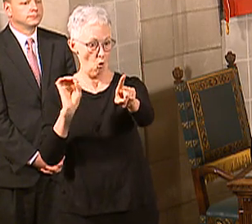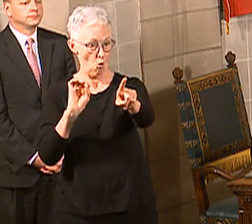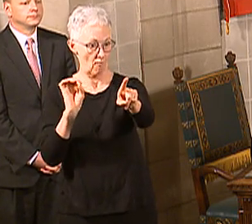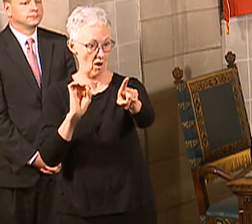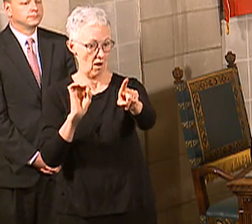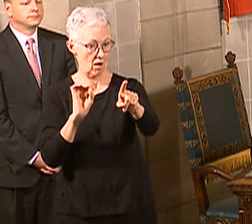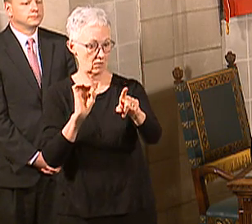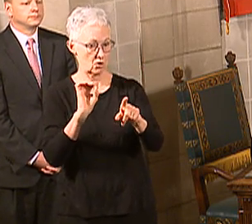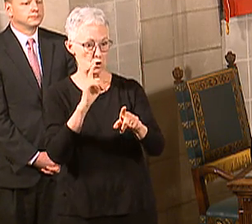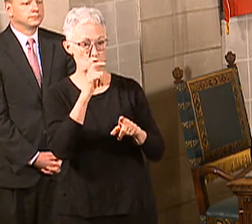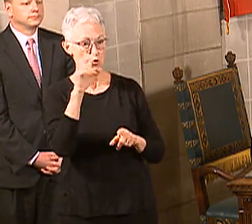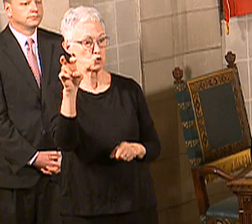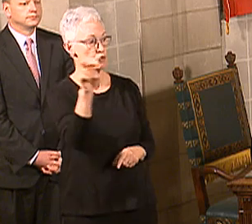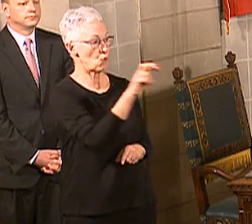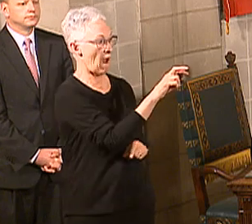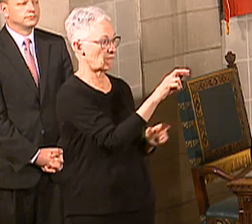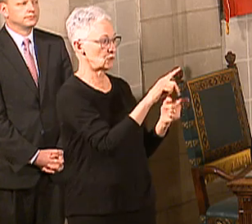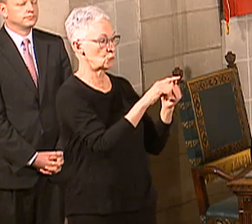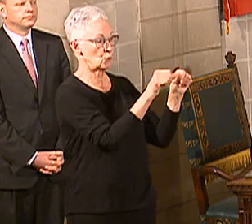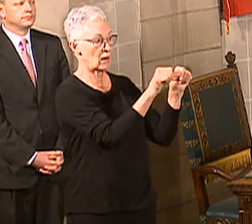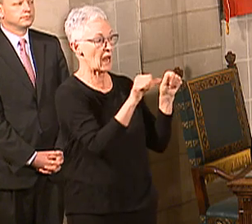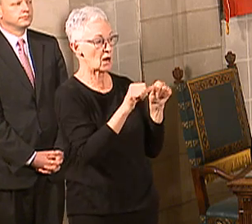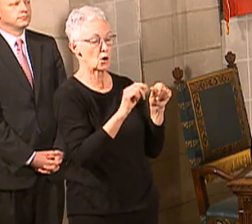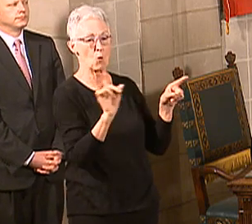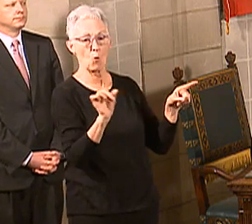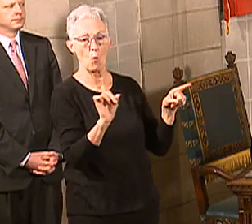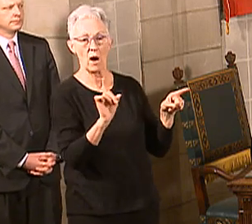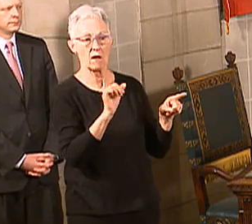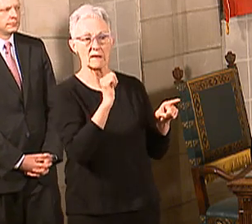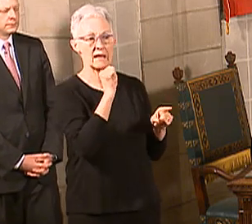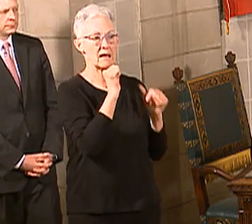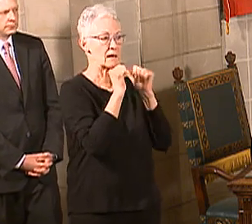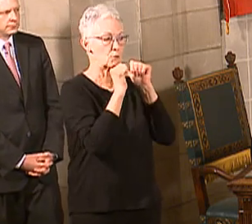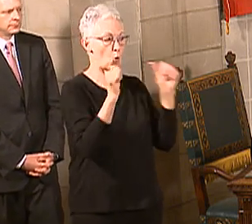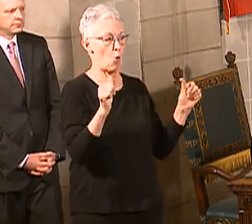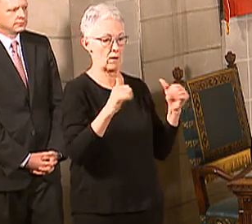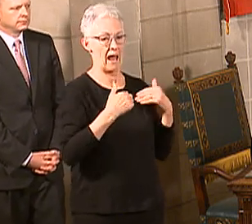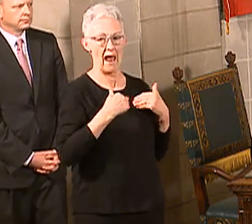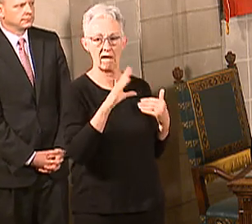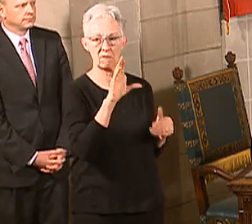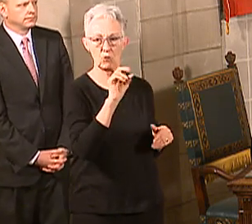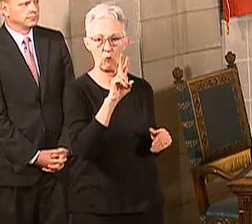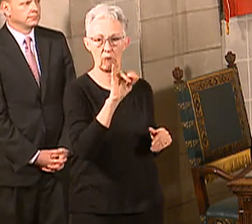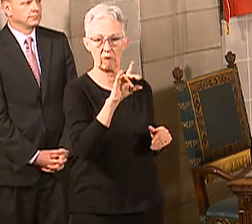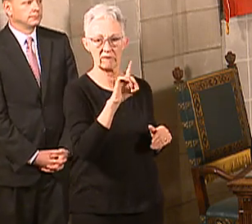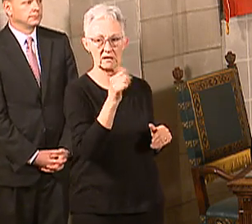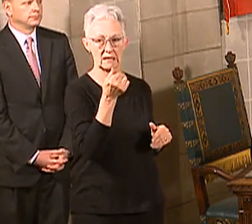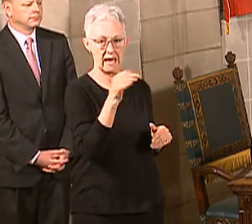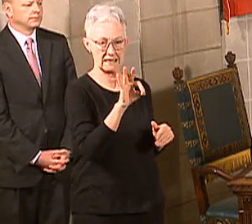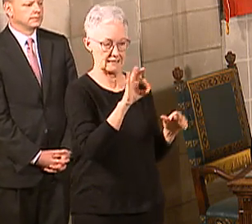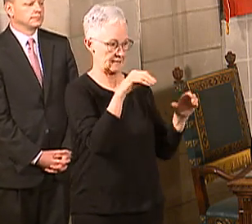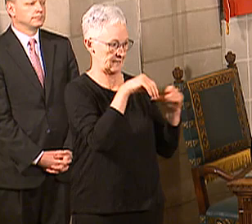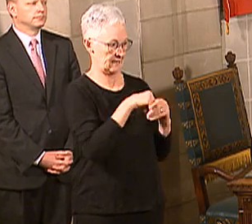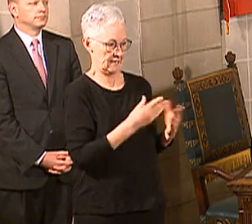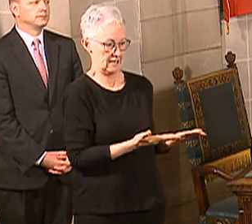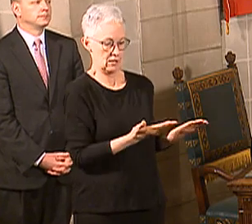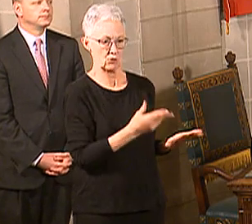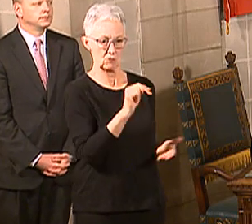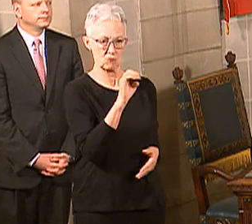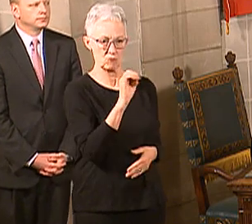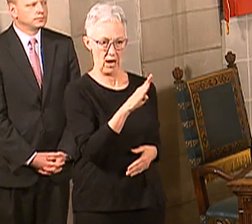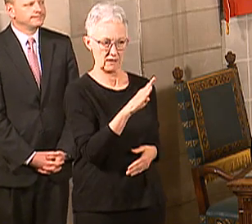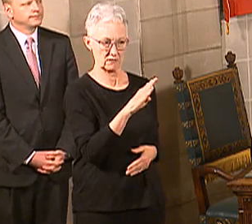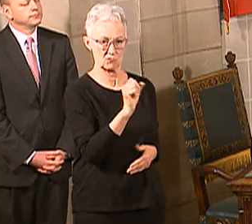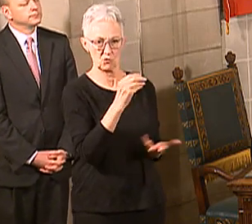of the state with fewer cases? So the question was, are we asking people from Omaha when they go to other parts of the state to quarantine